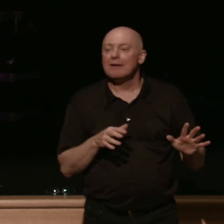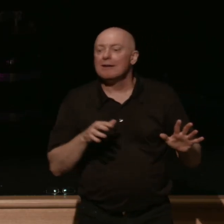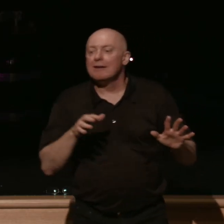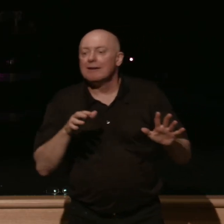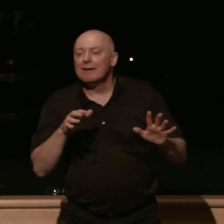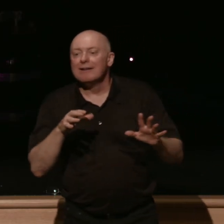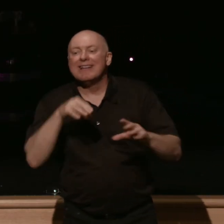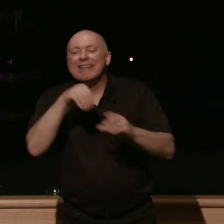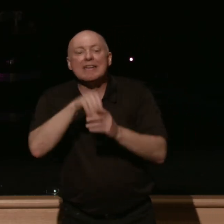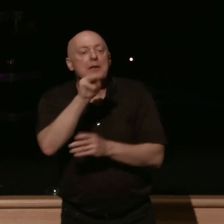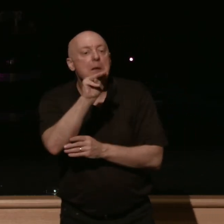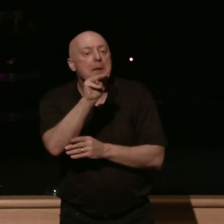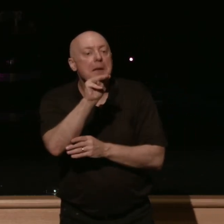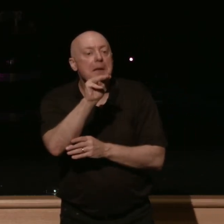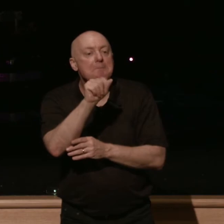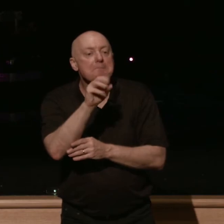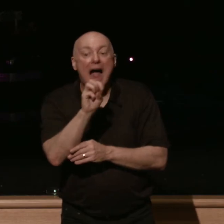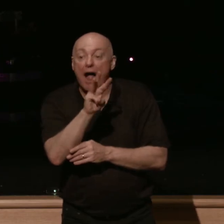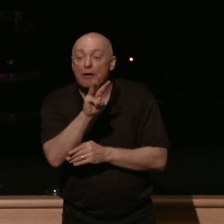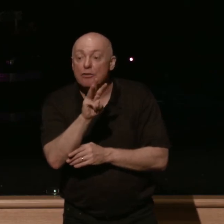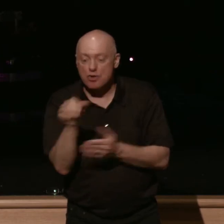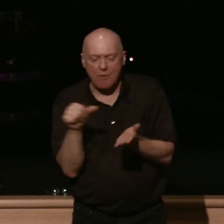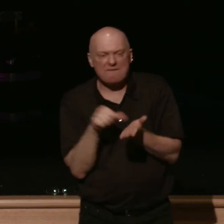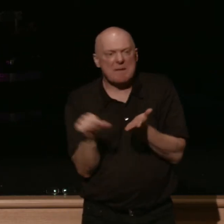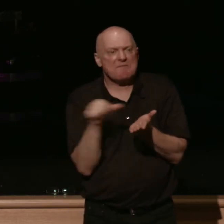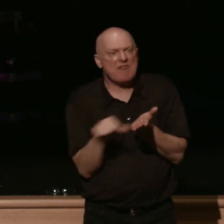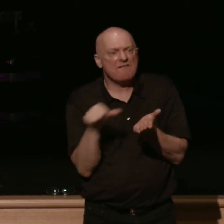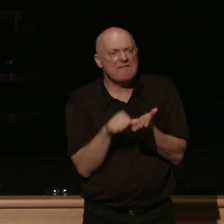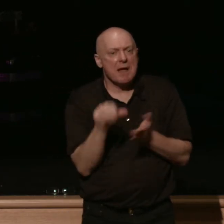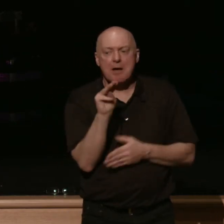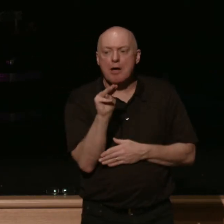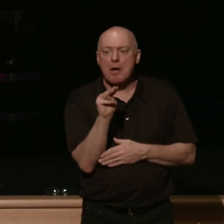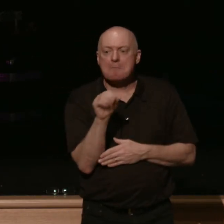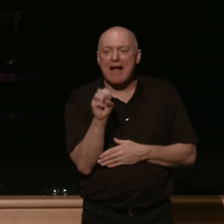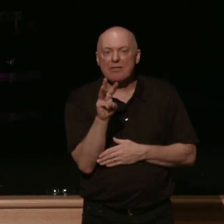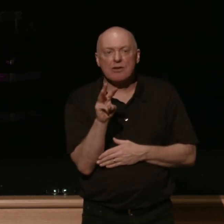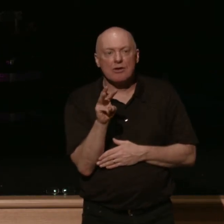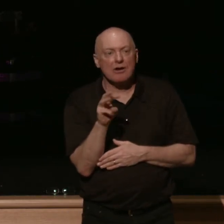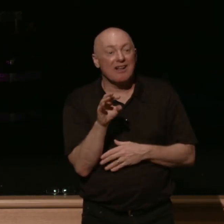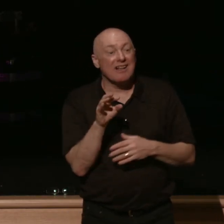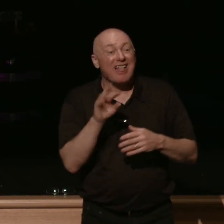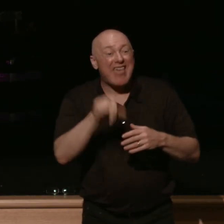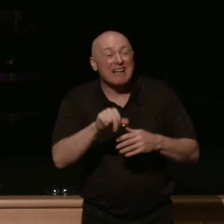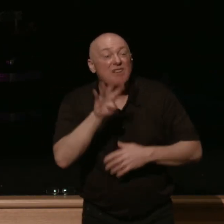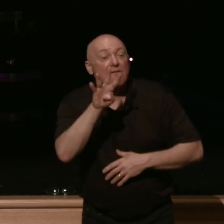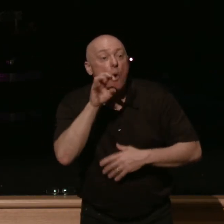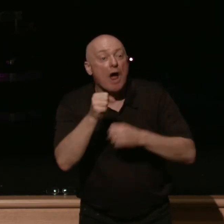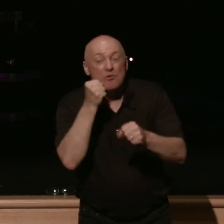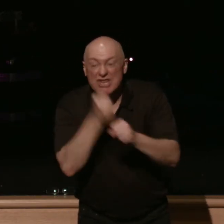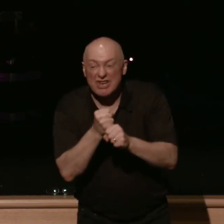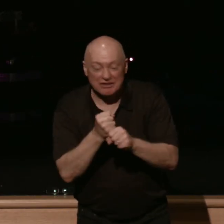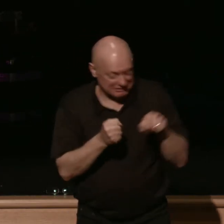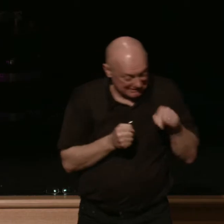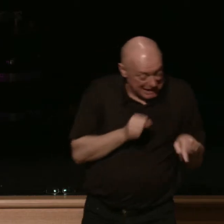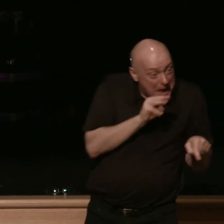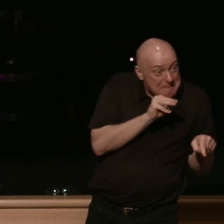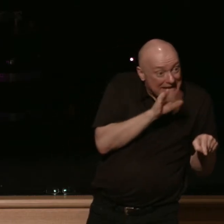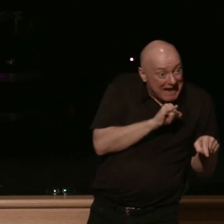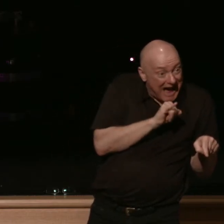into matthew and by the way while you're flipping those three pages you're turning 400 years ahead in history and let's look at